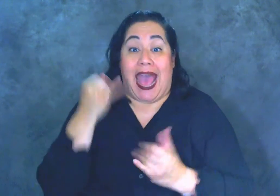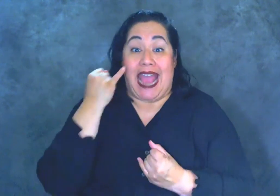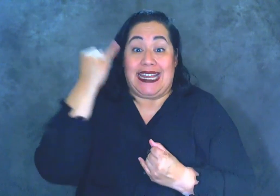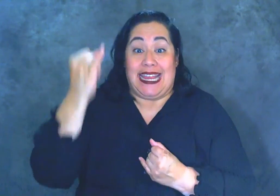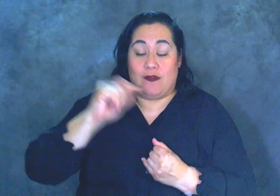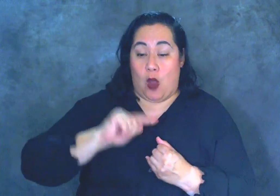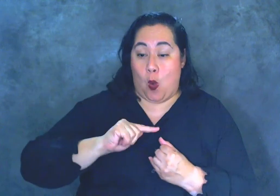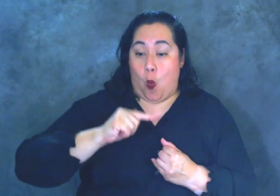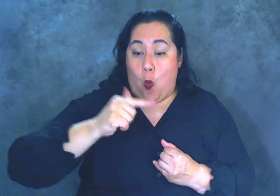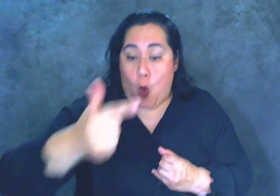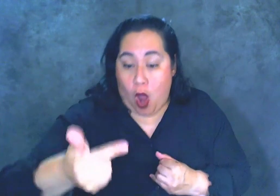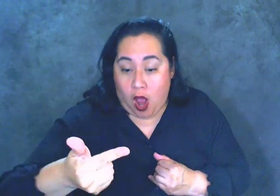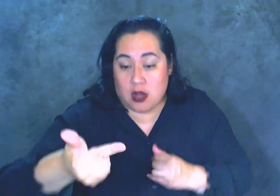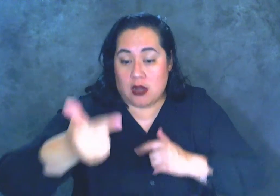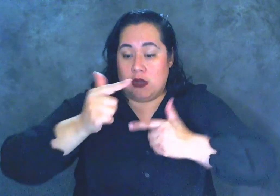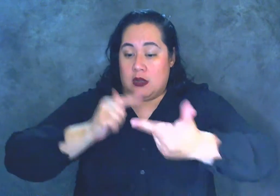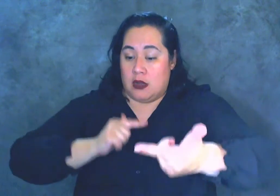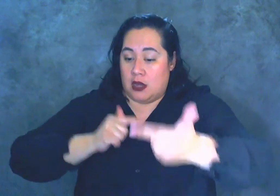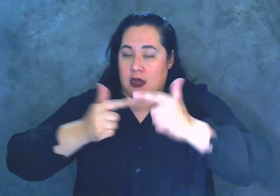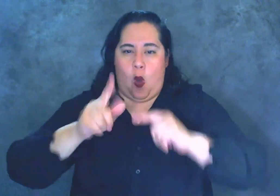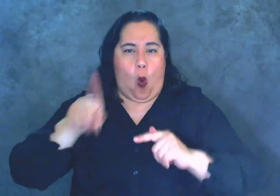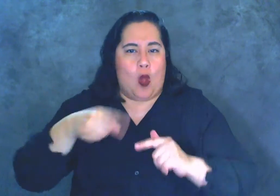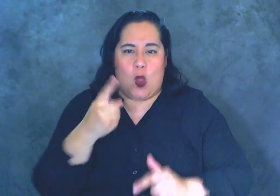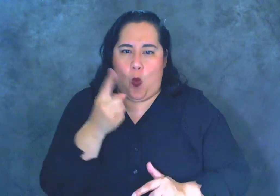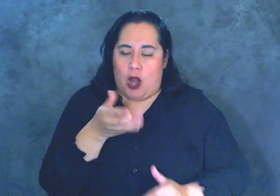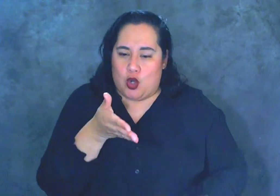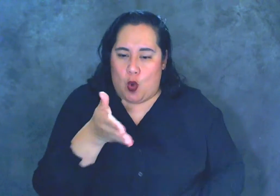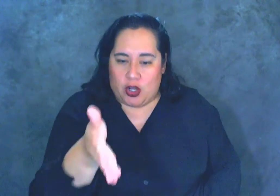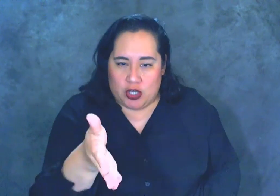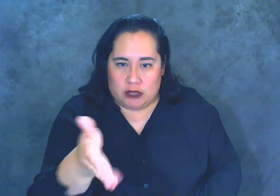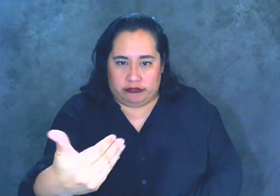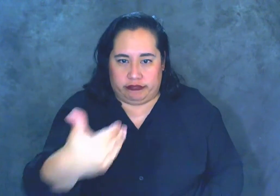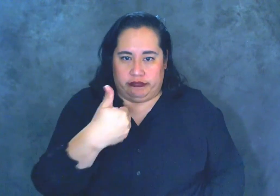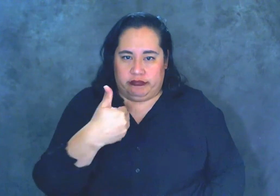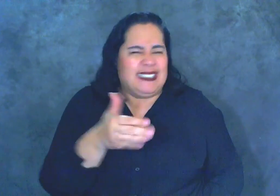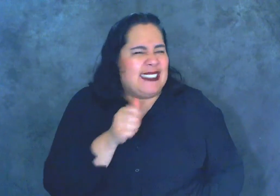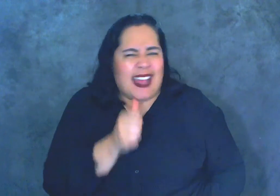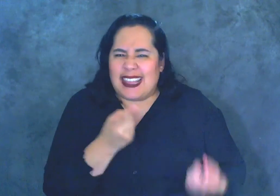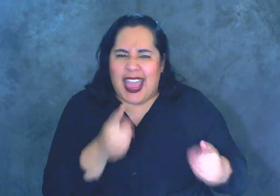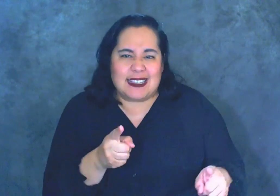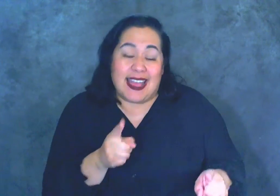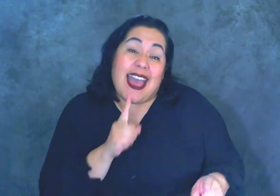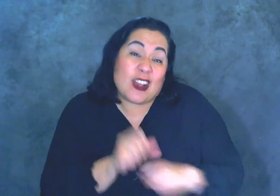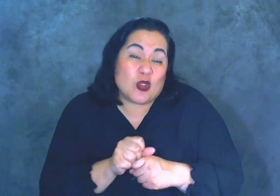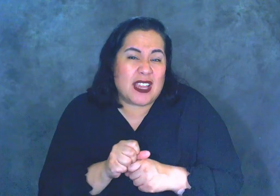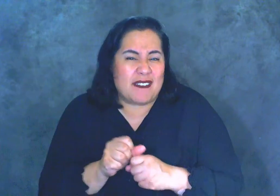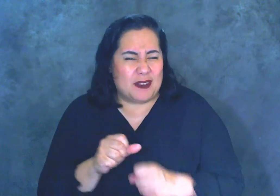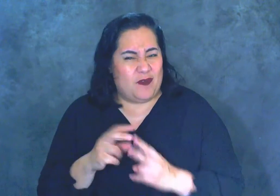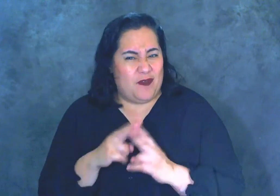only in one direction. It's not the case. It's actually very rarely the case. But instead,